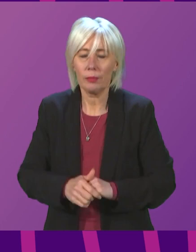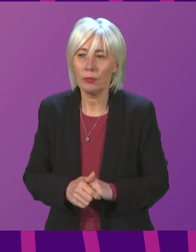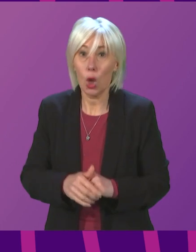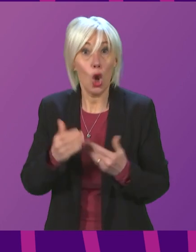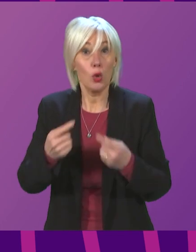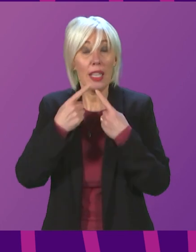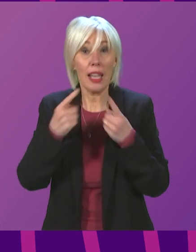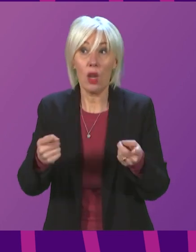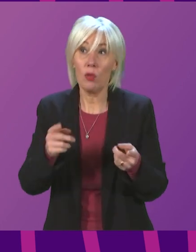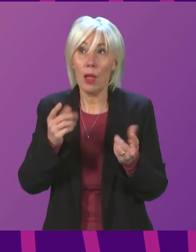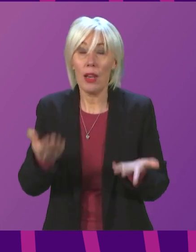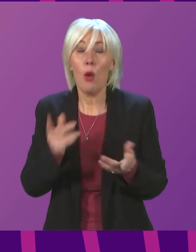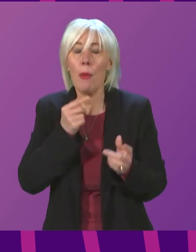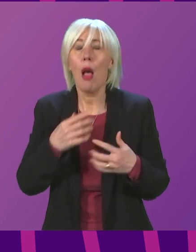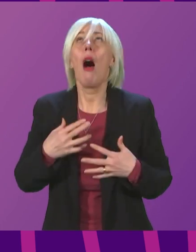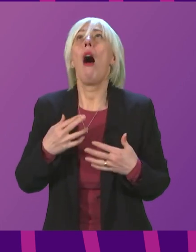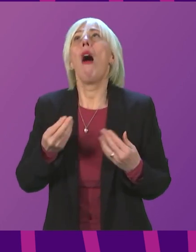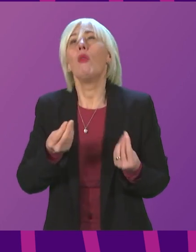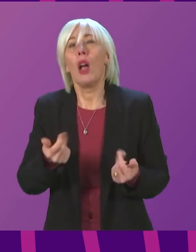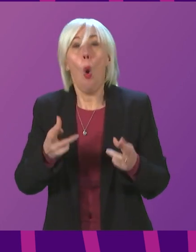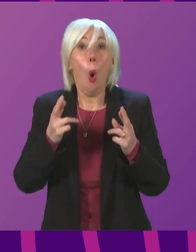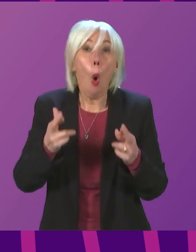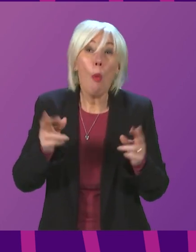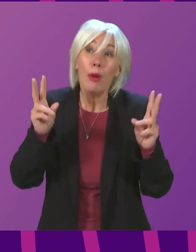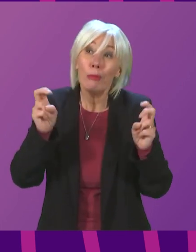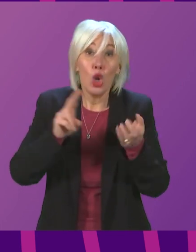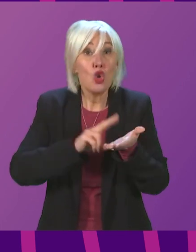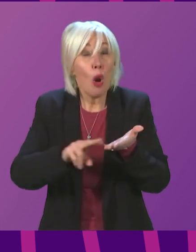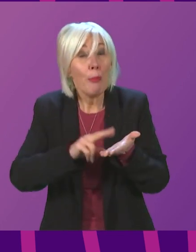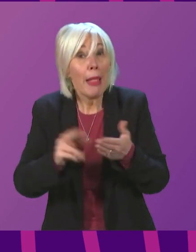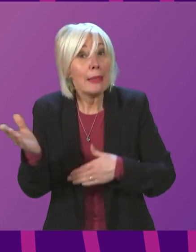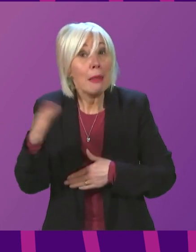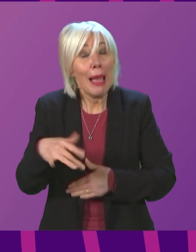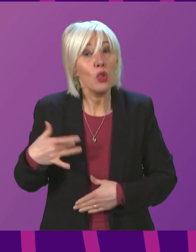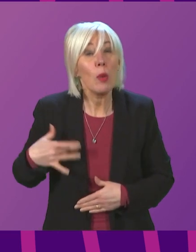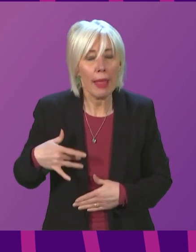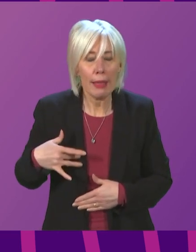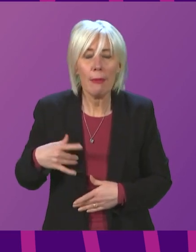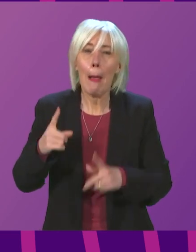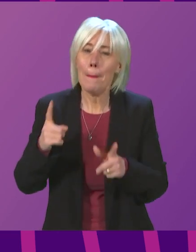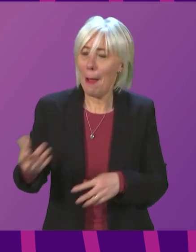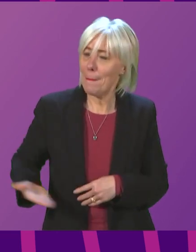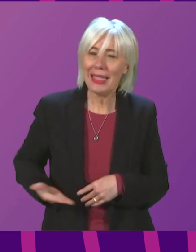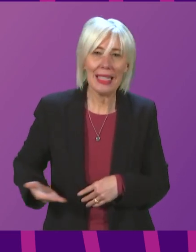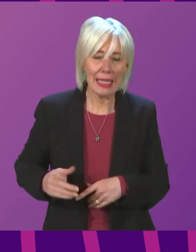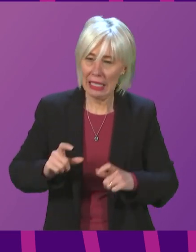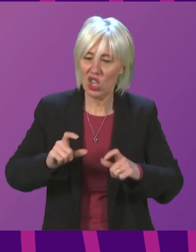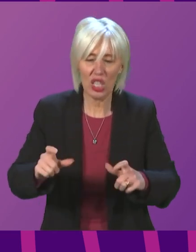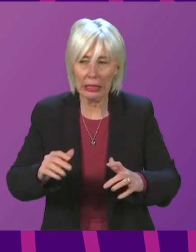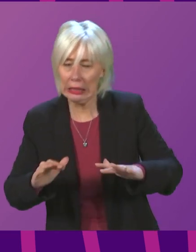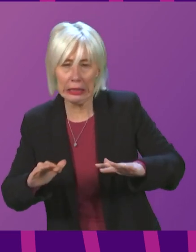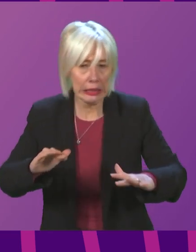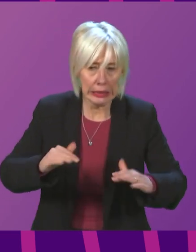people who can once again look forward to getting some more normality back in their lives. But too many businesses are still teetering on the brink,